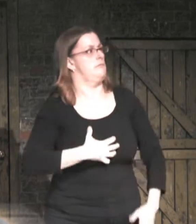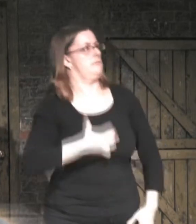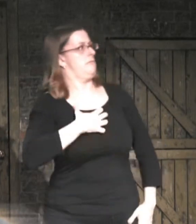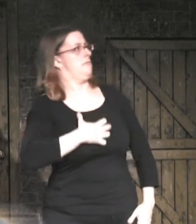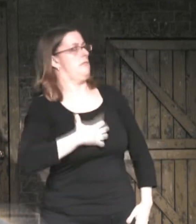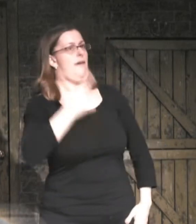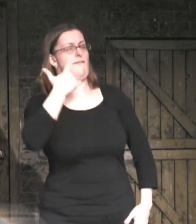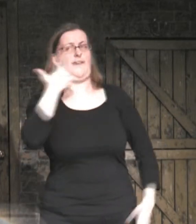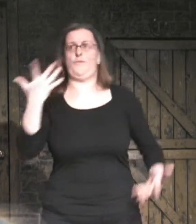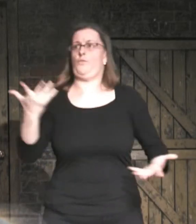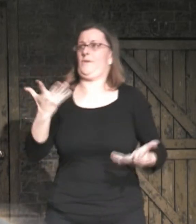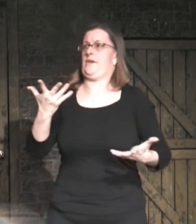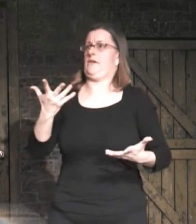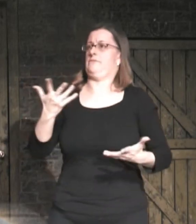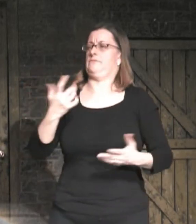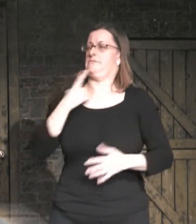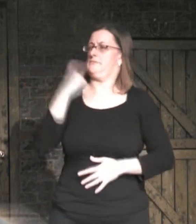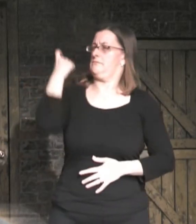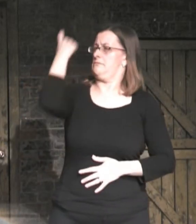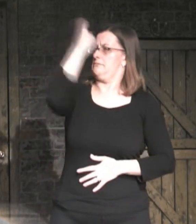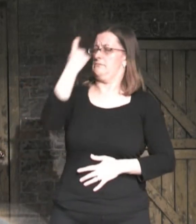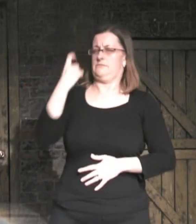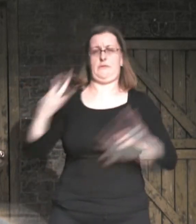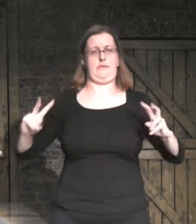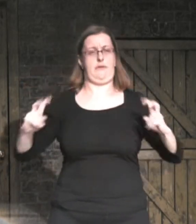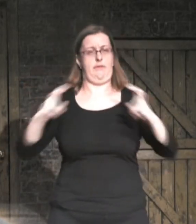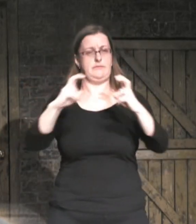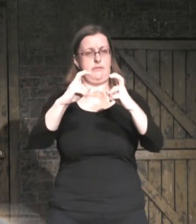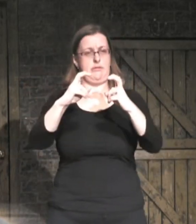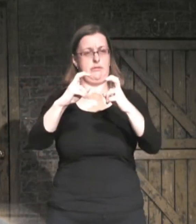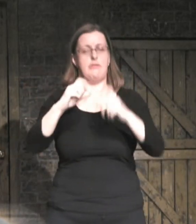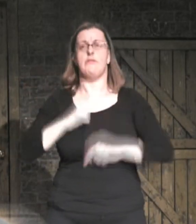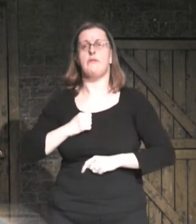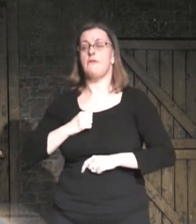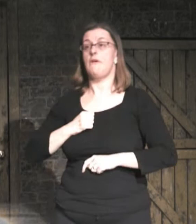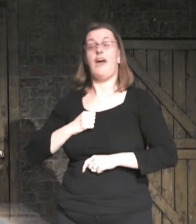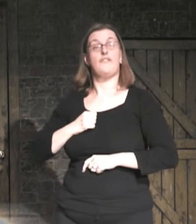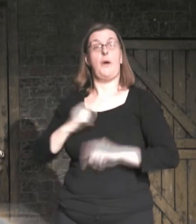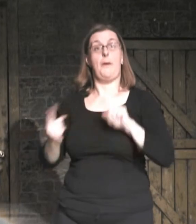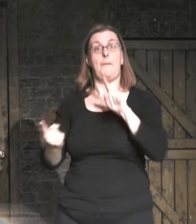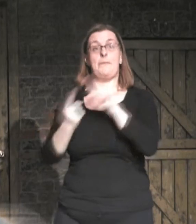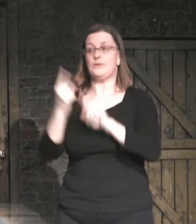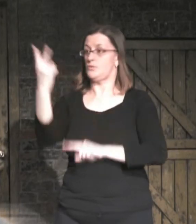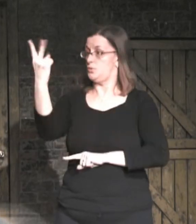by Mrs. Careworn